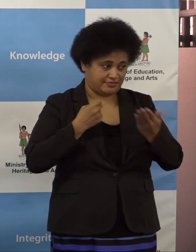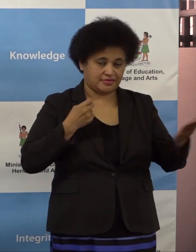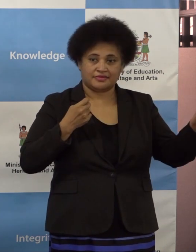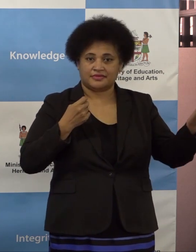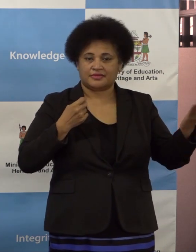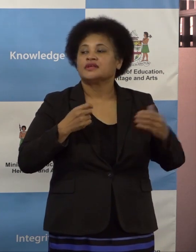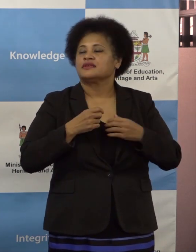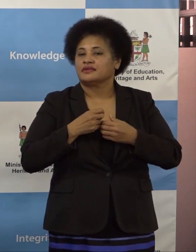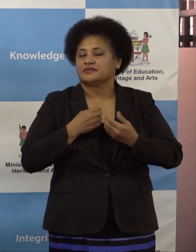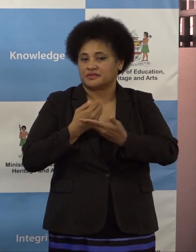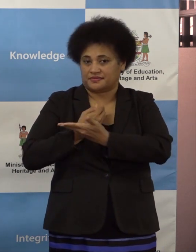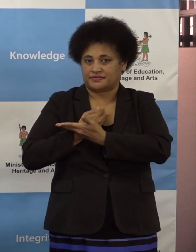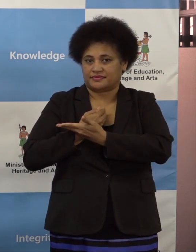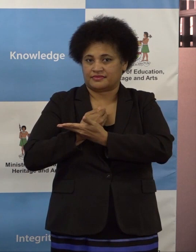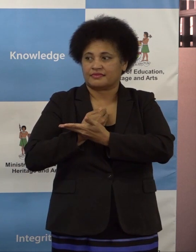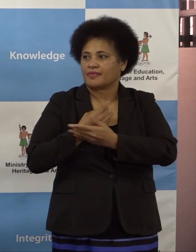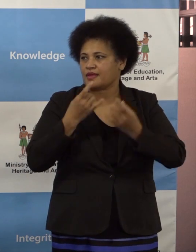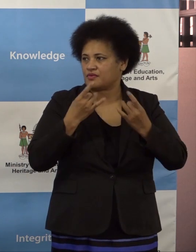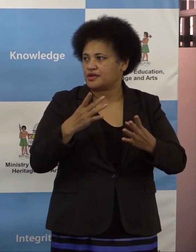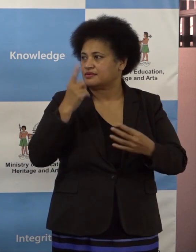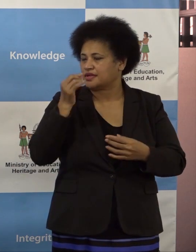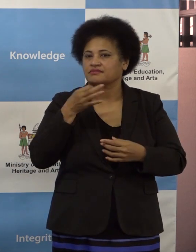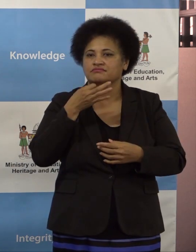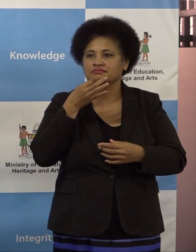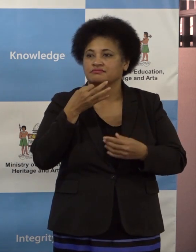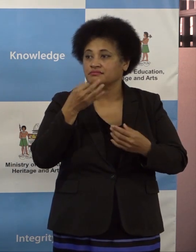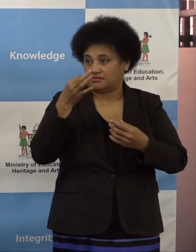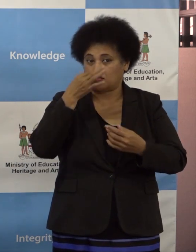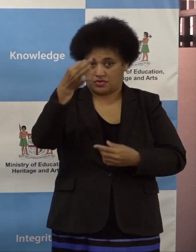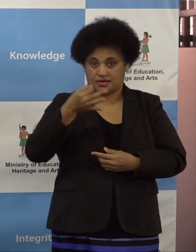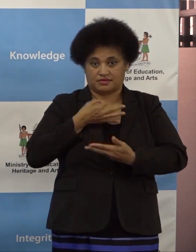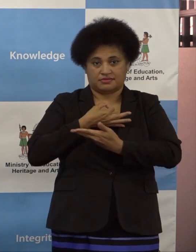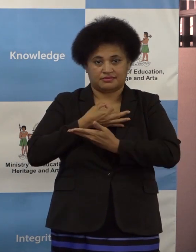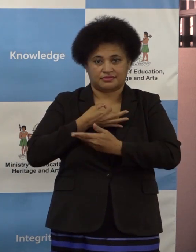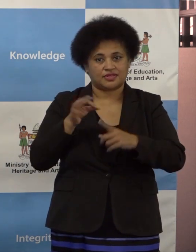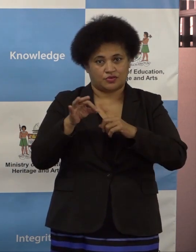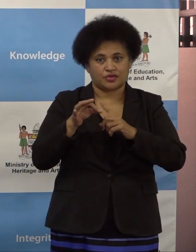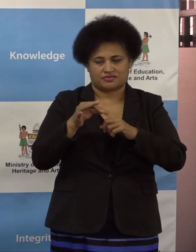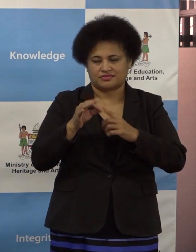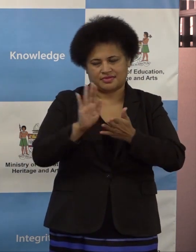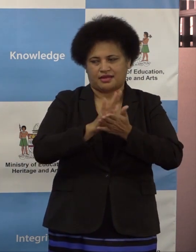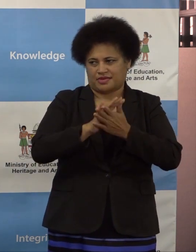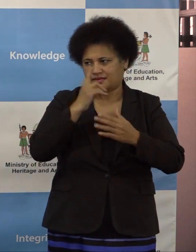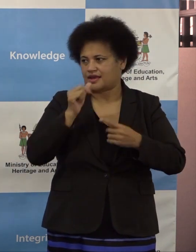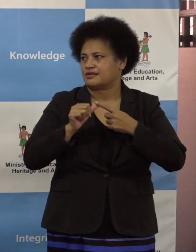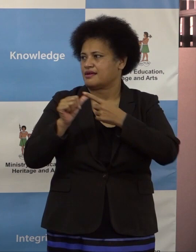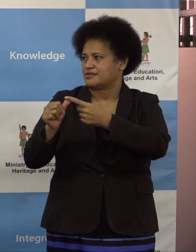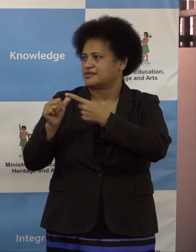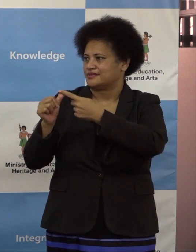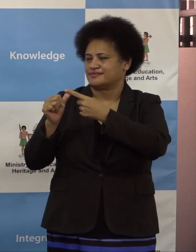any clarification that you need for the resumption of classes for years 12 and 13.